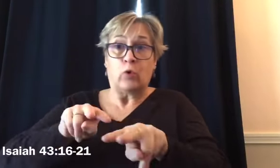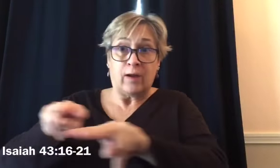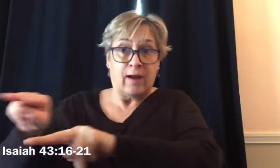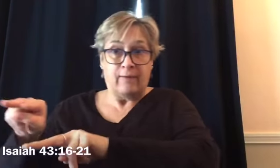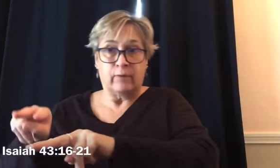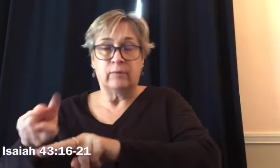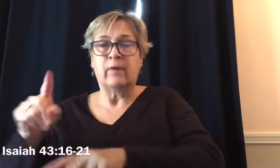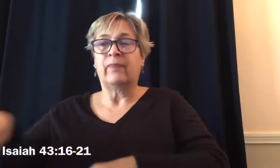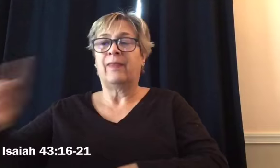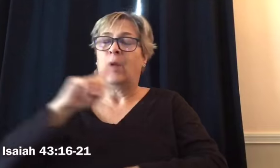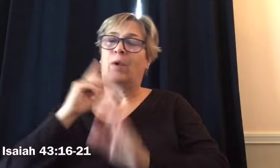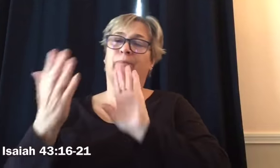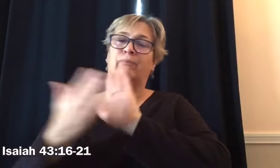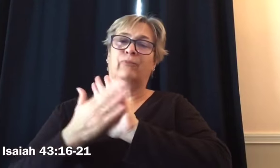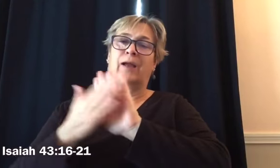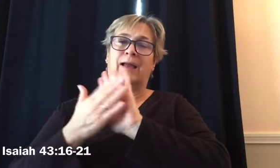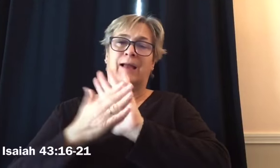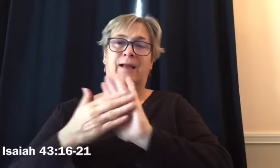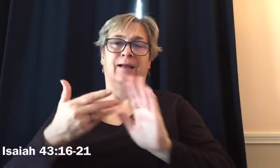might announce my praise.